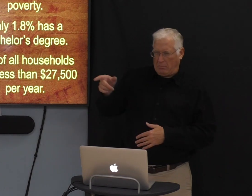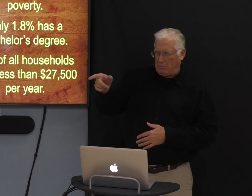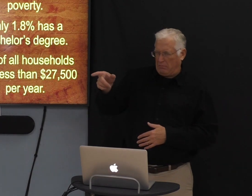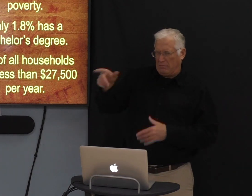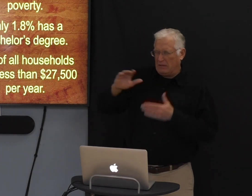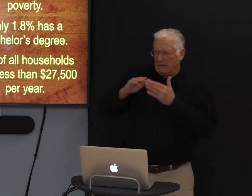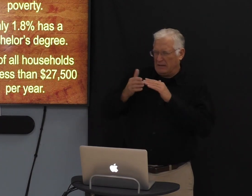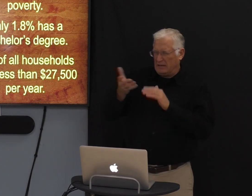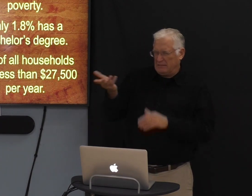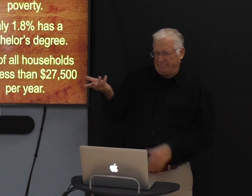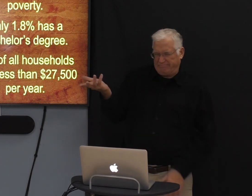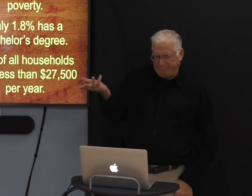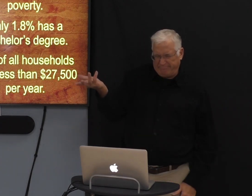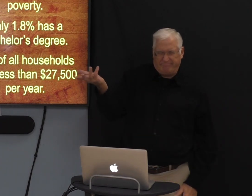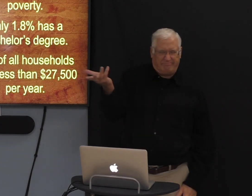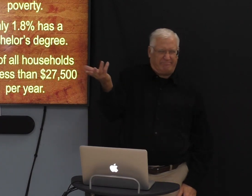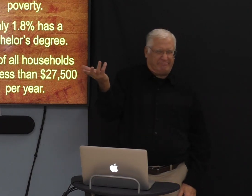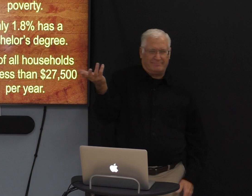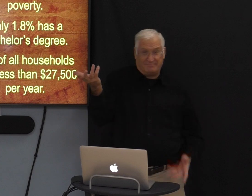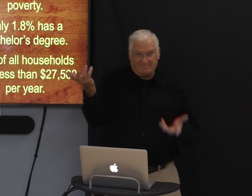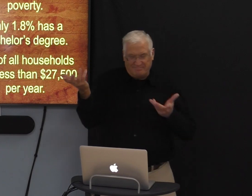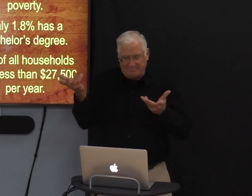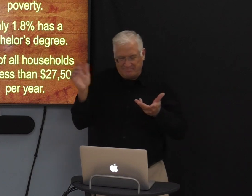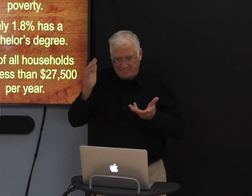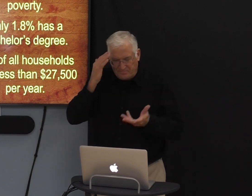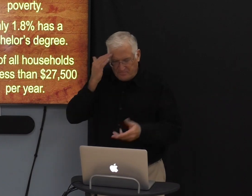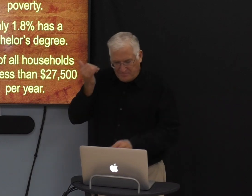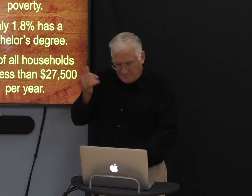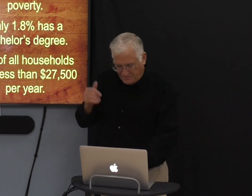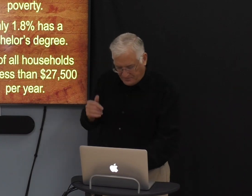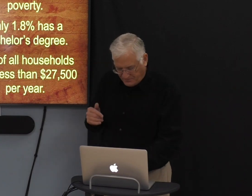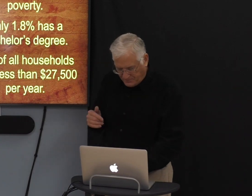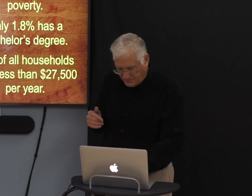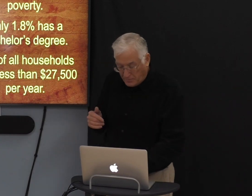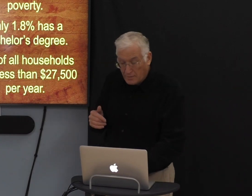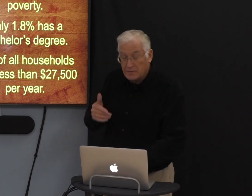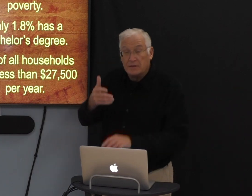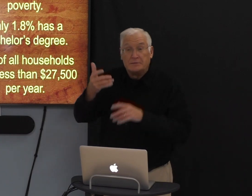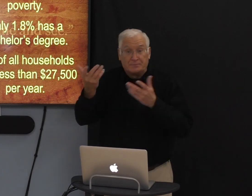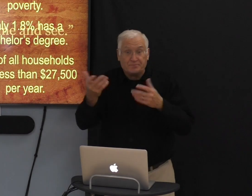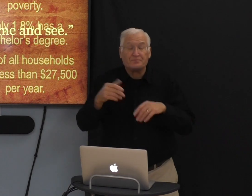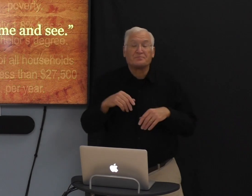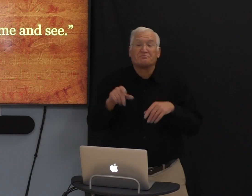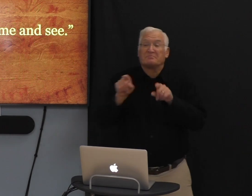town of Nazareth. There was not really a town known for a lot.